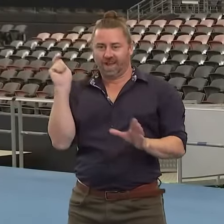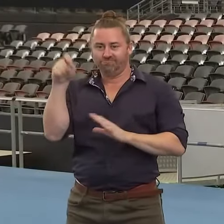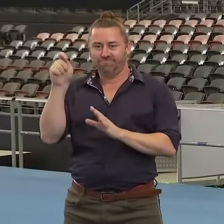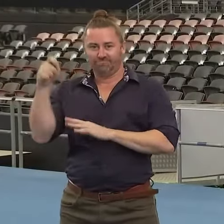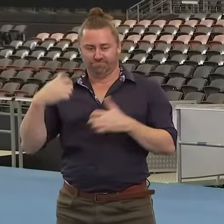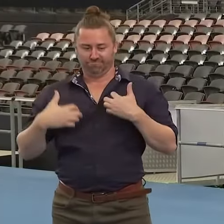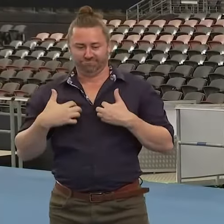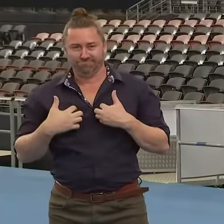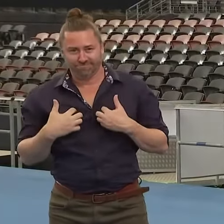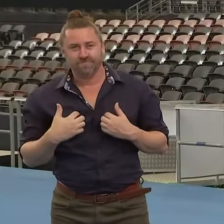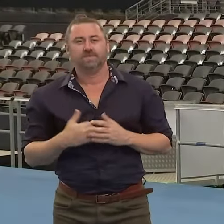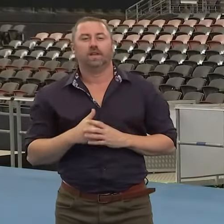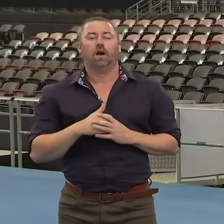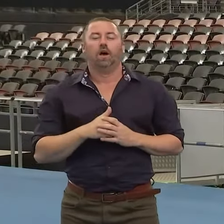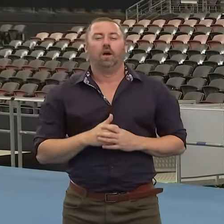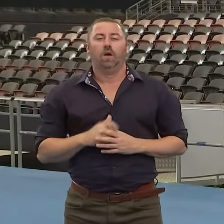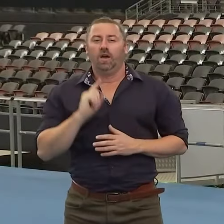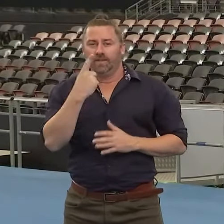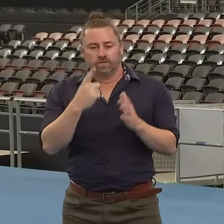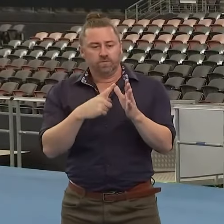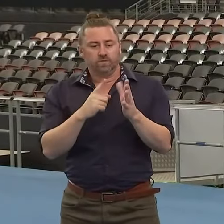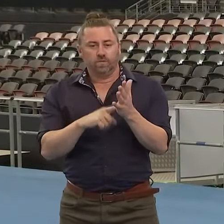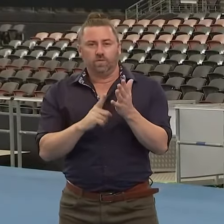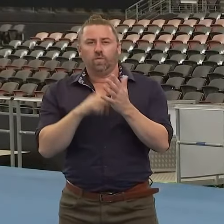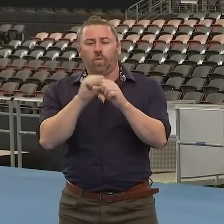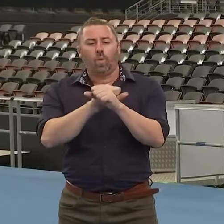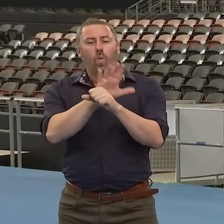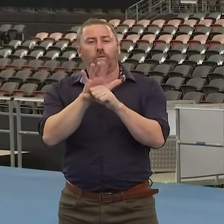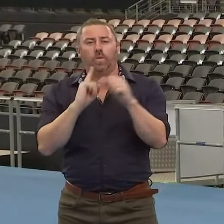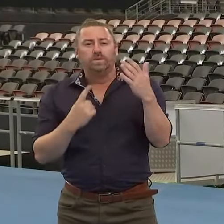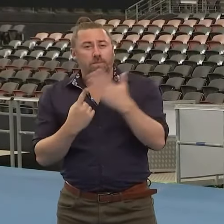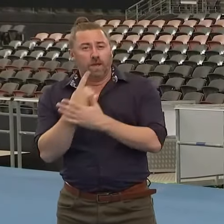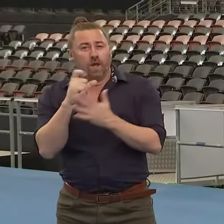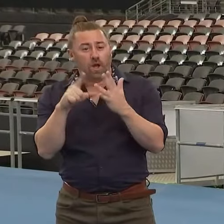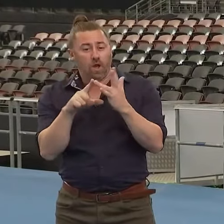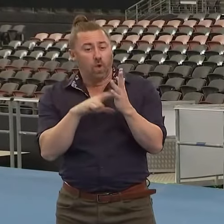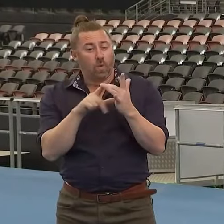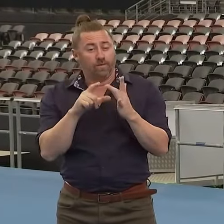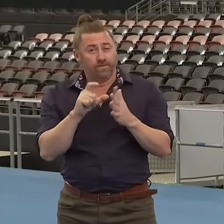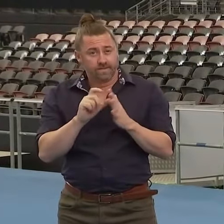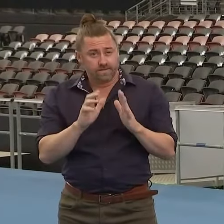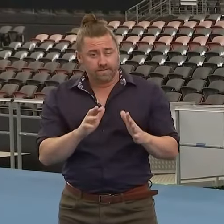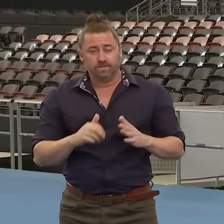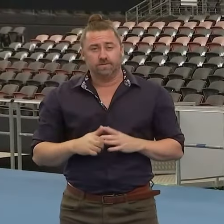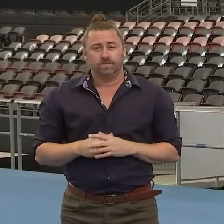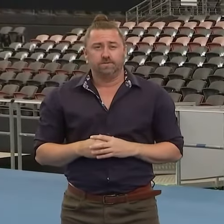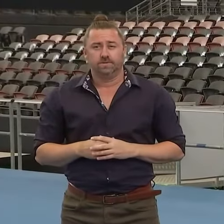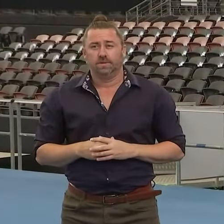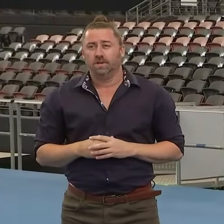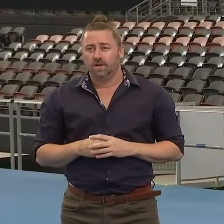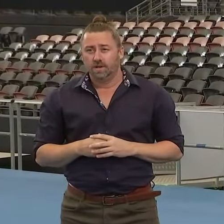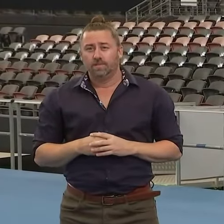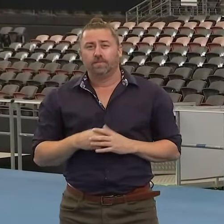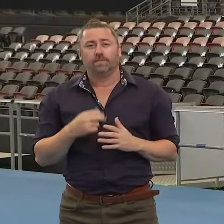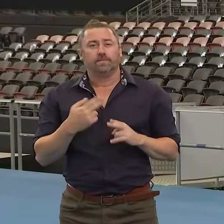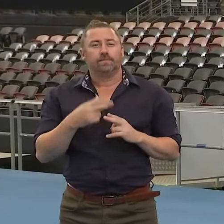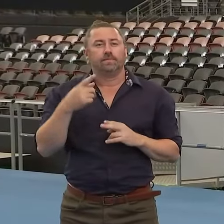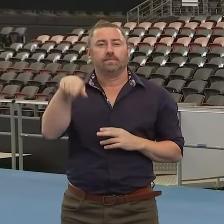First of all, we'll do the COVID update and to our viewers